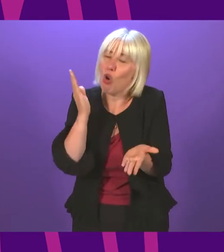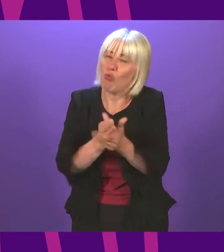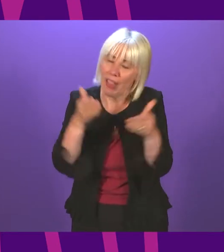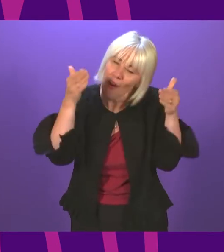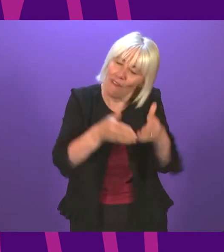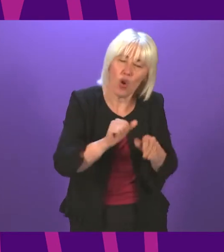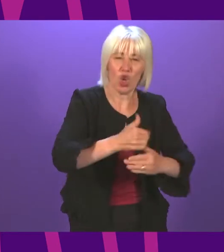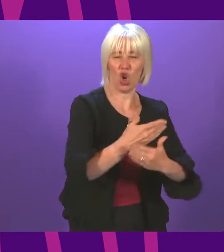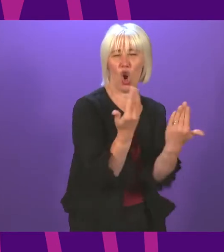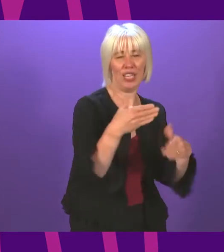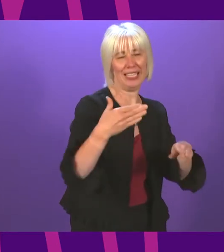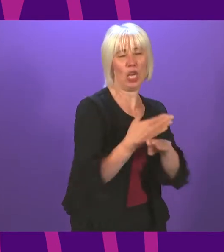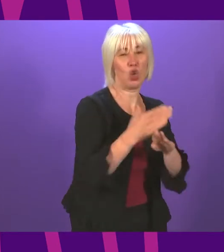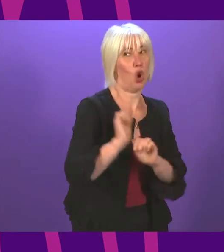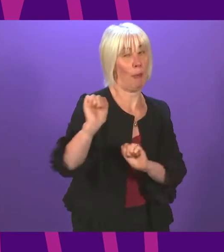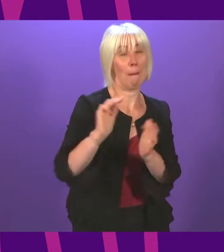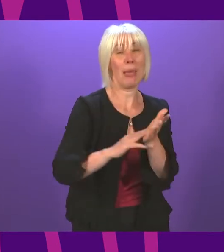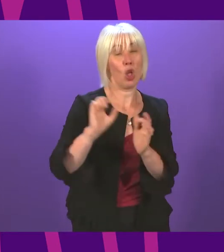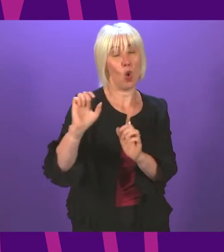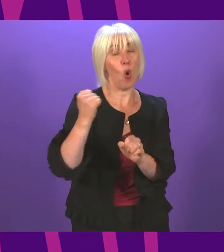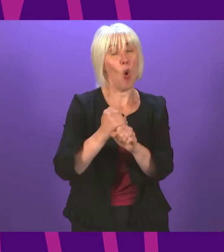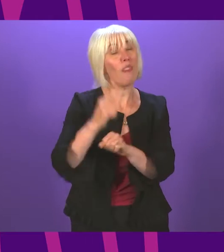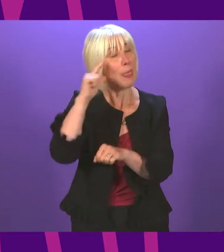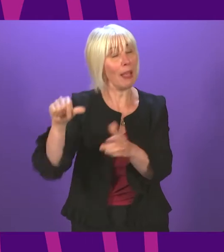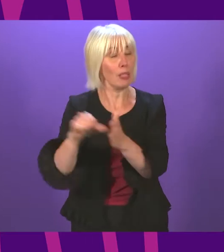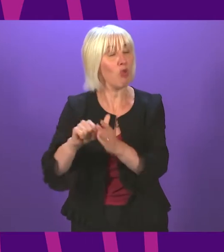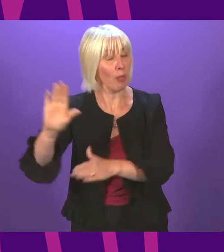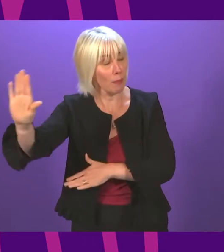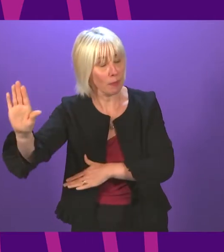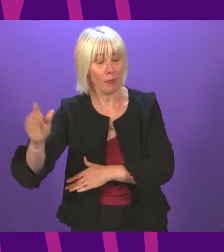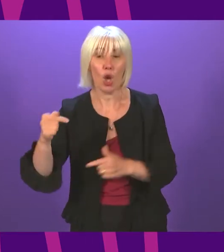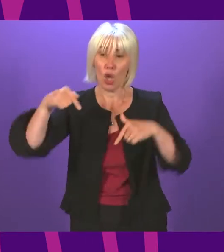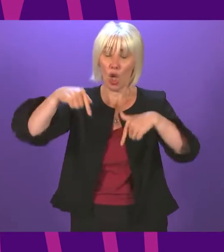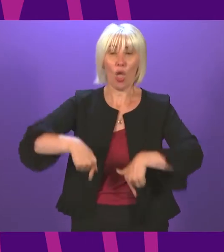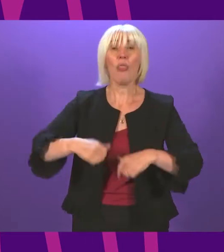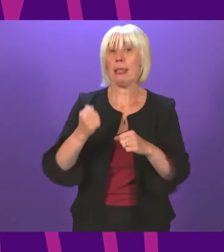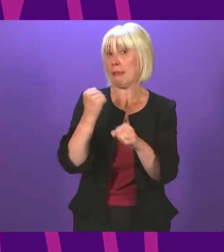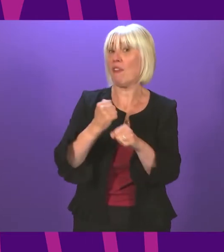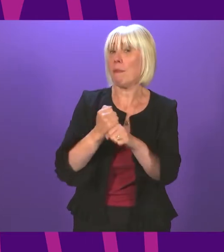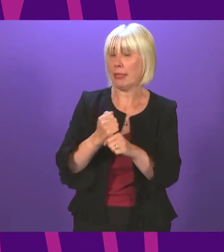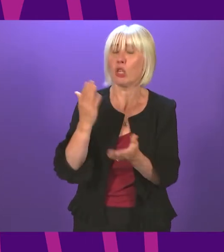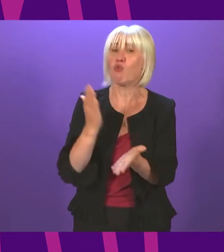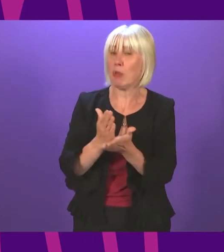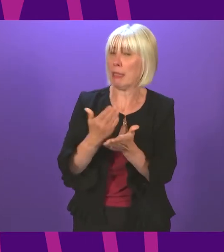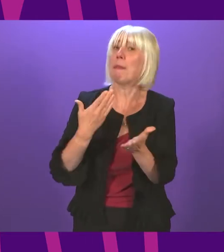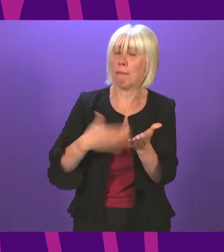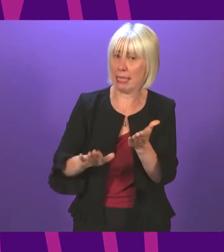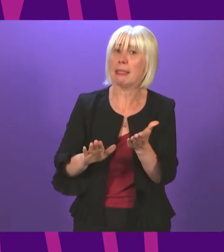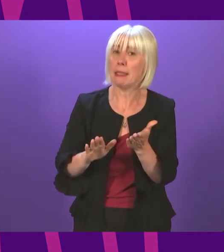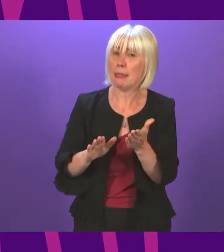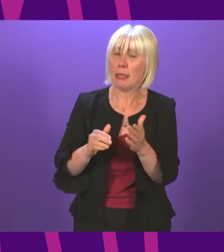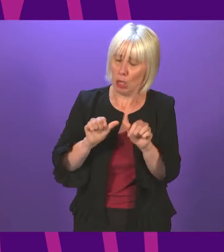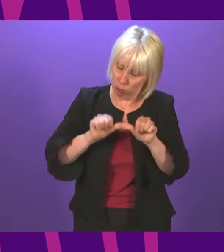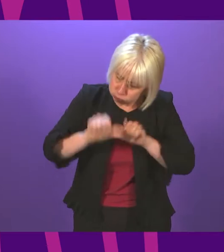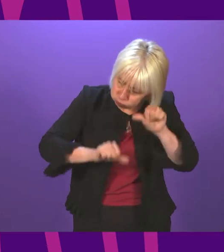is what's going wrong with Michael Gove so President Officer this government has undertaken a significant programme